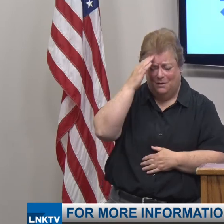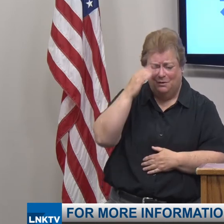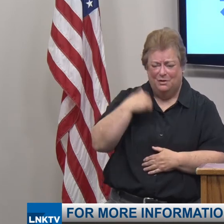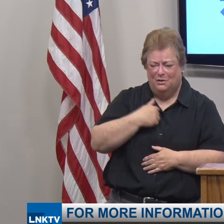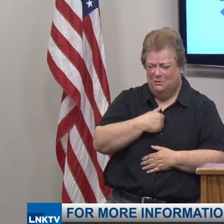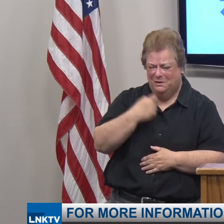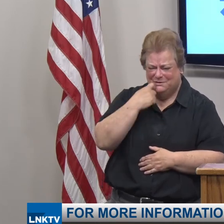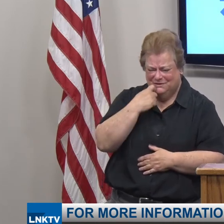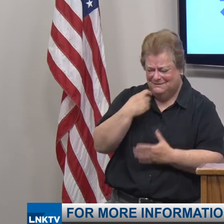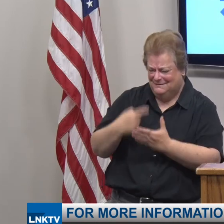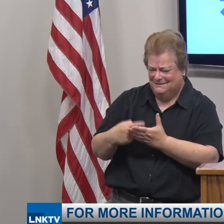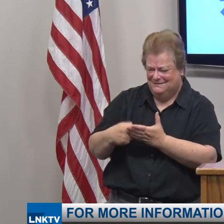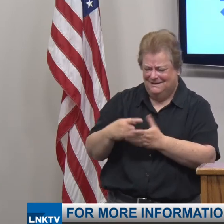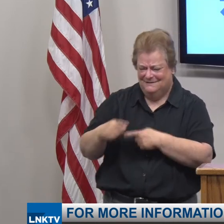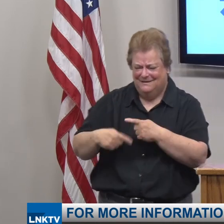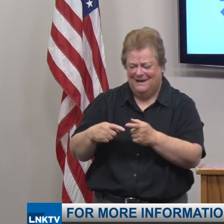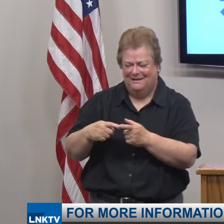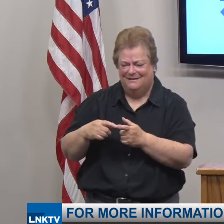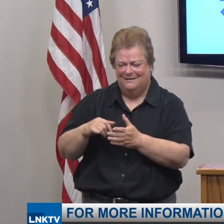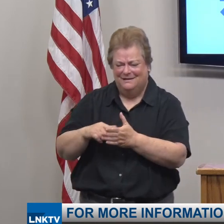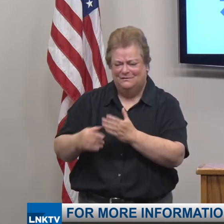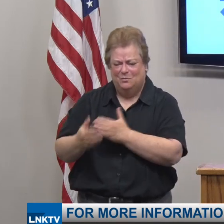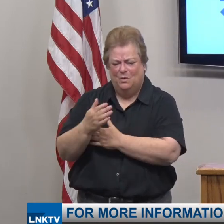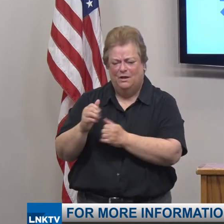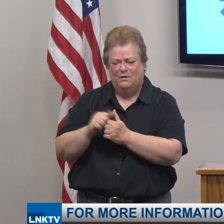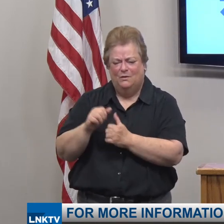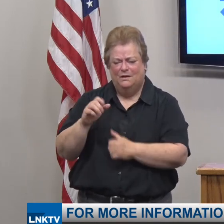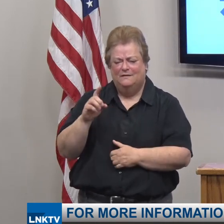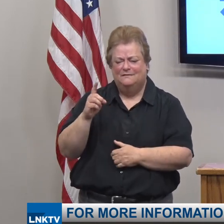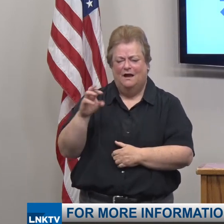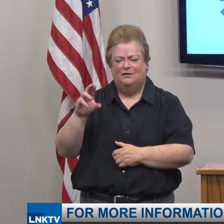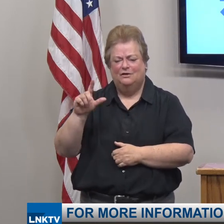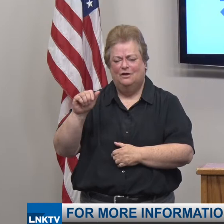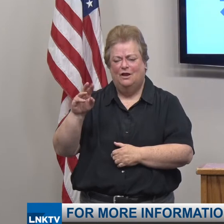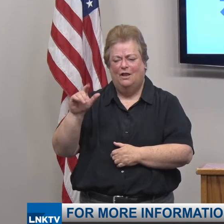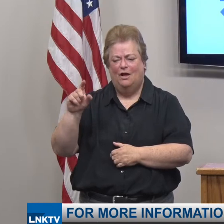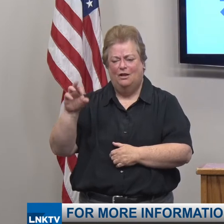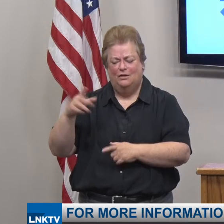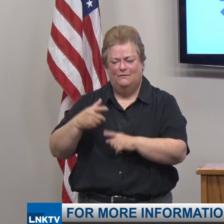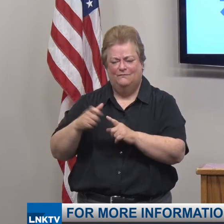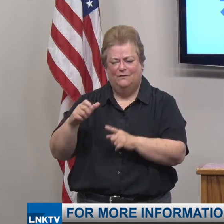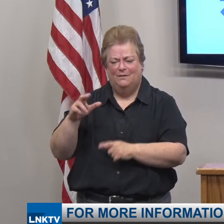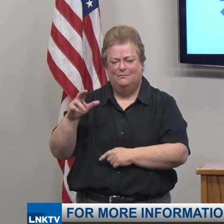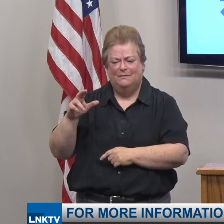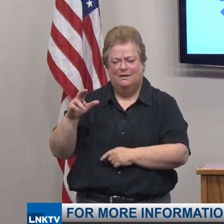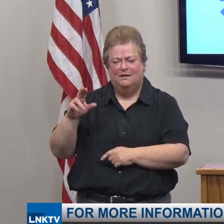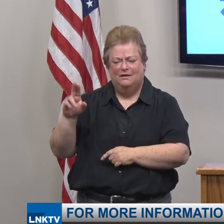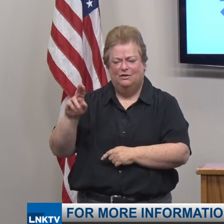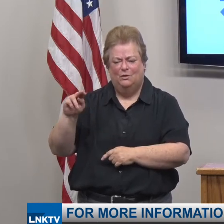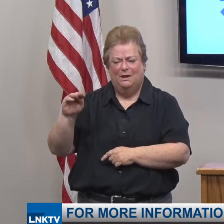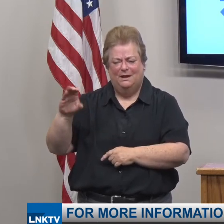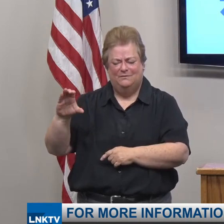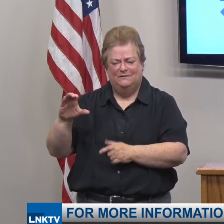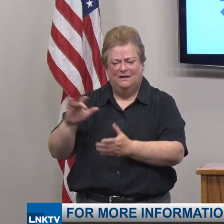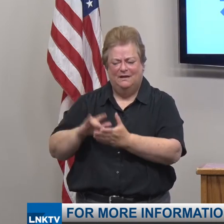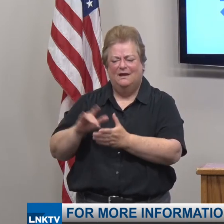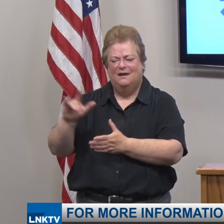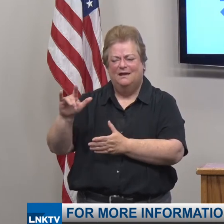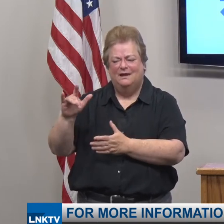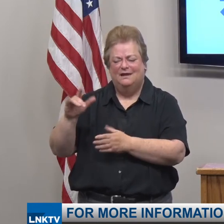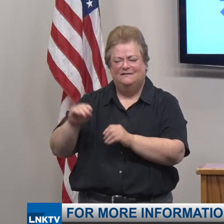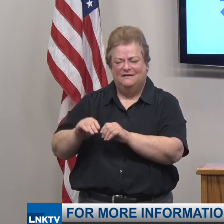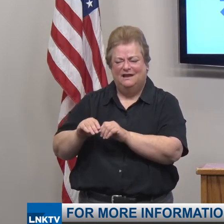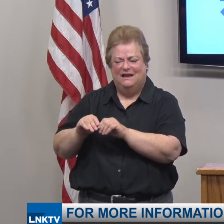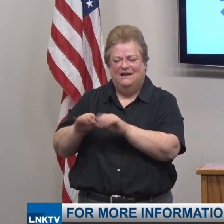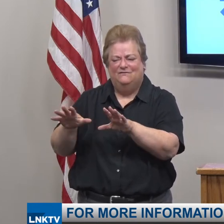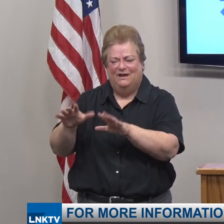just having a discussion about this this morning with Dr. Lawler from Nebraska Medicine, the infectious disease specialist.